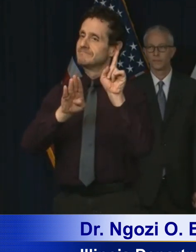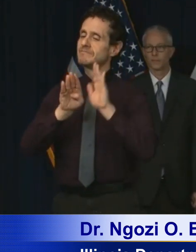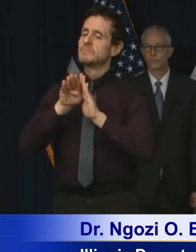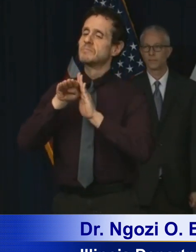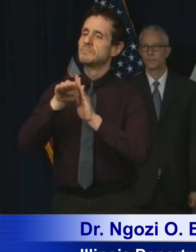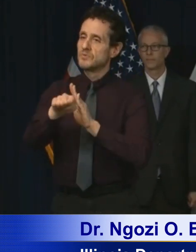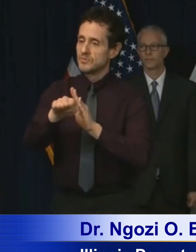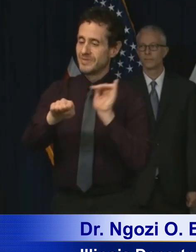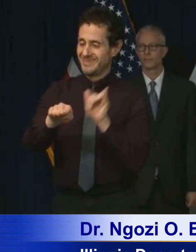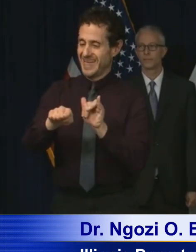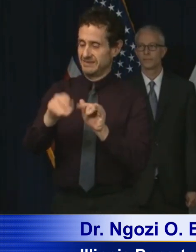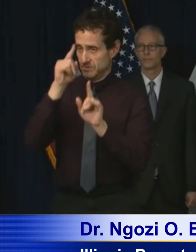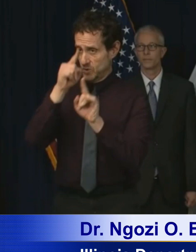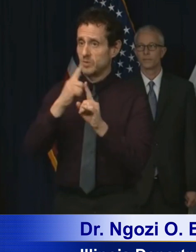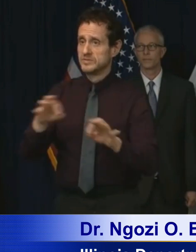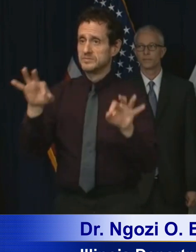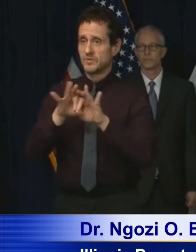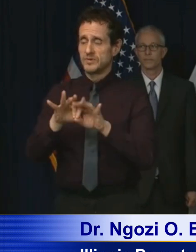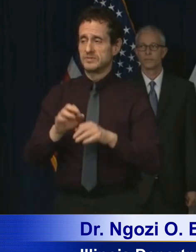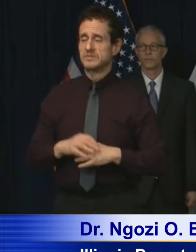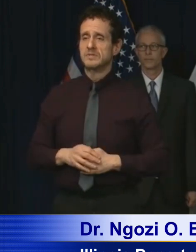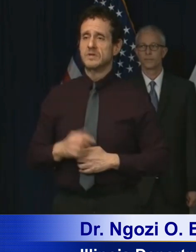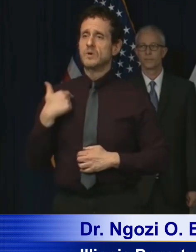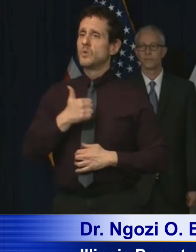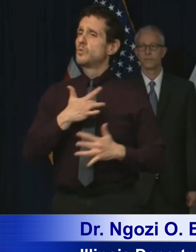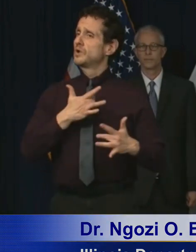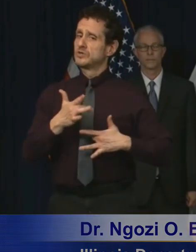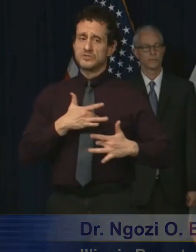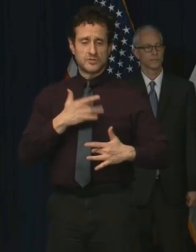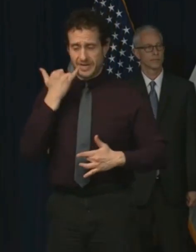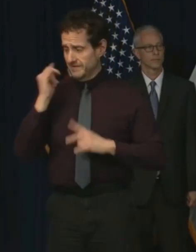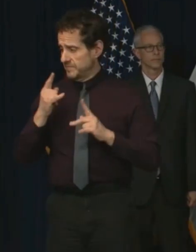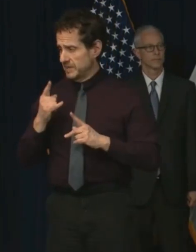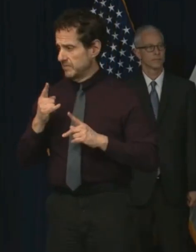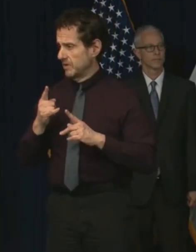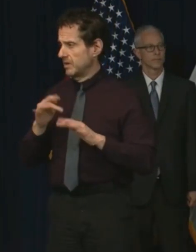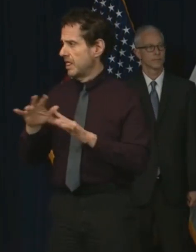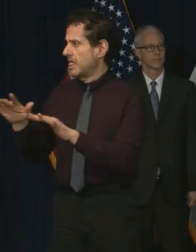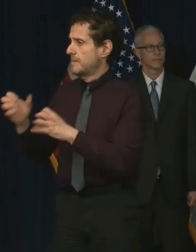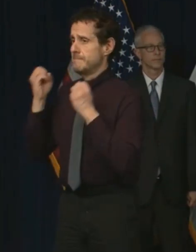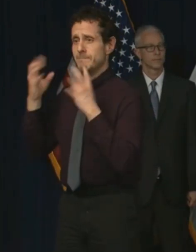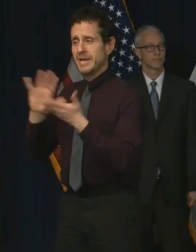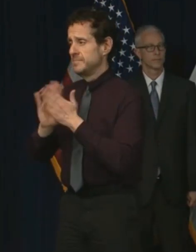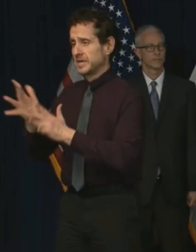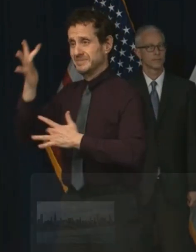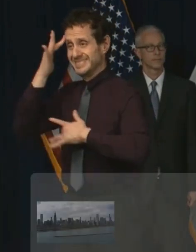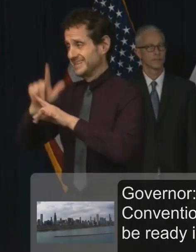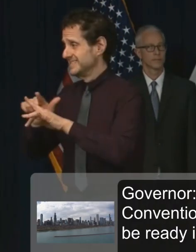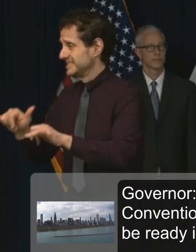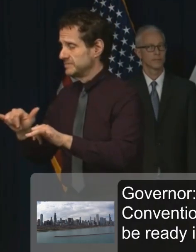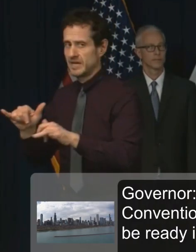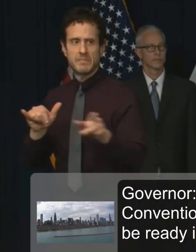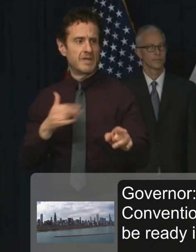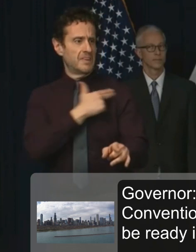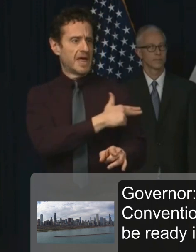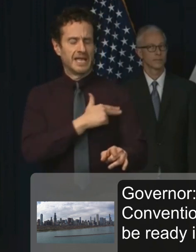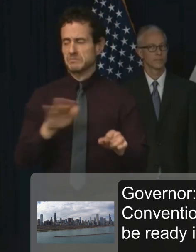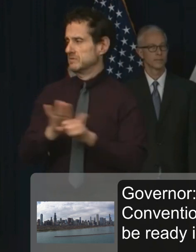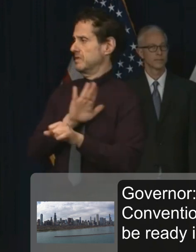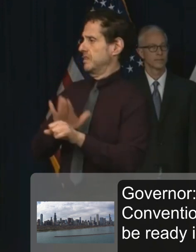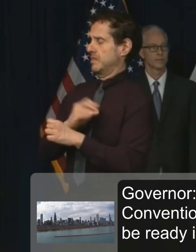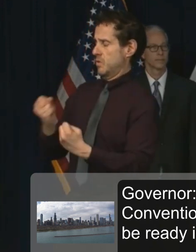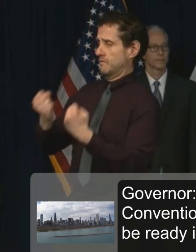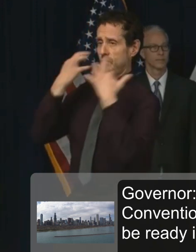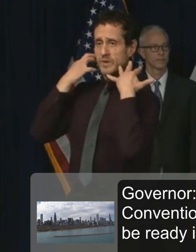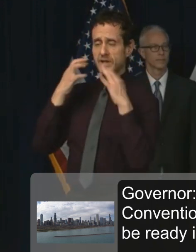The concern is that our medical resources will be stretched to their limits. And so that's why staying at home will help